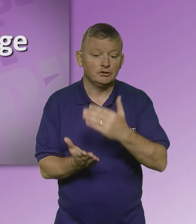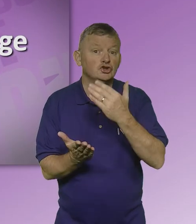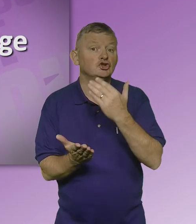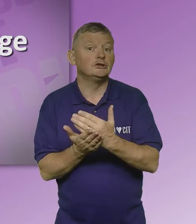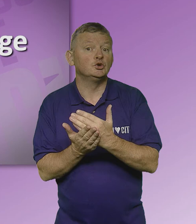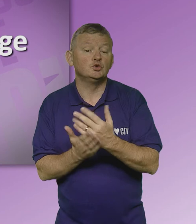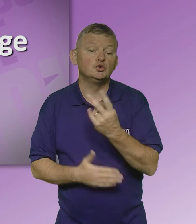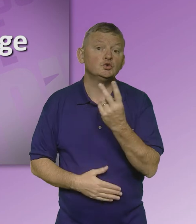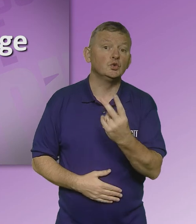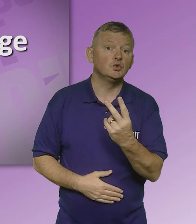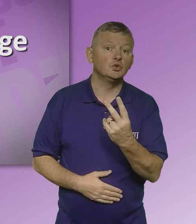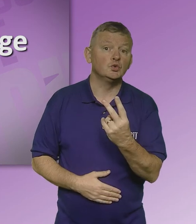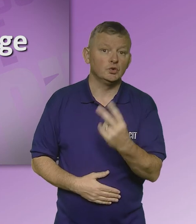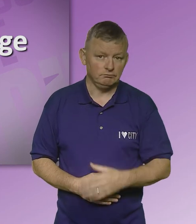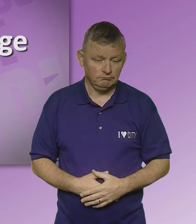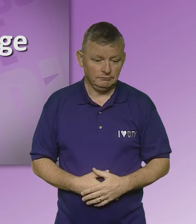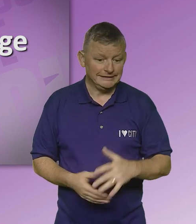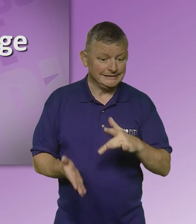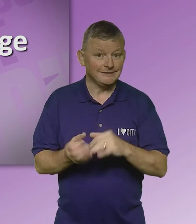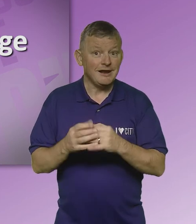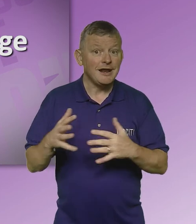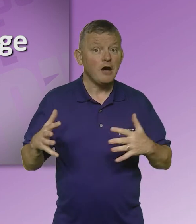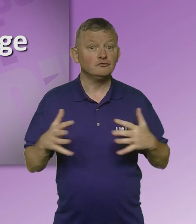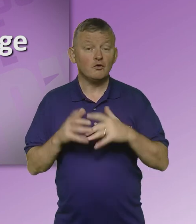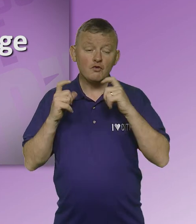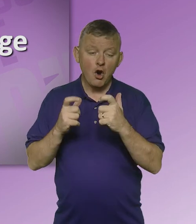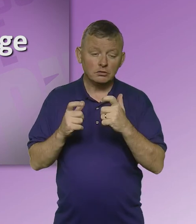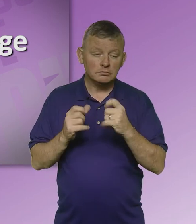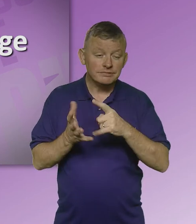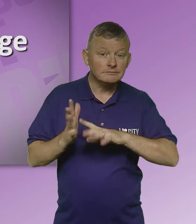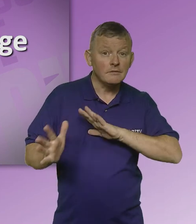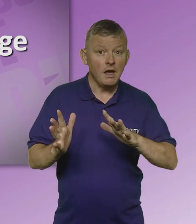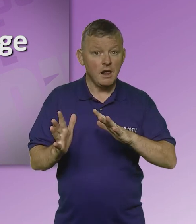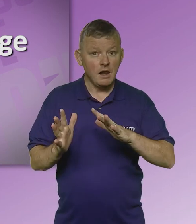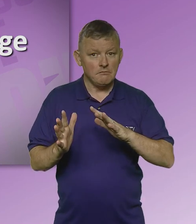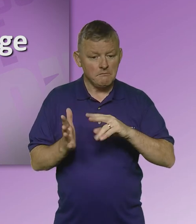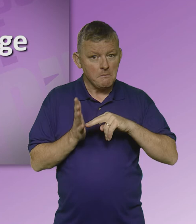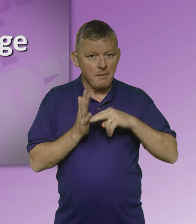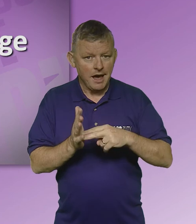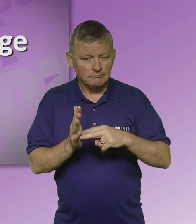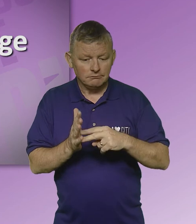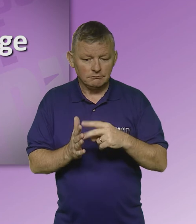Section 2 Section of Glasgow College BSL Action Plan 2018-2023